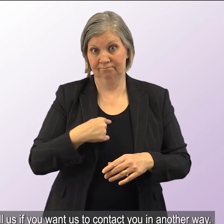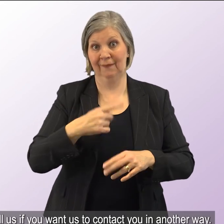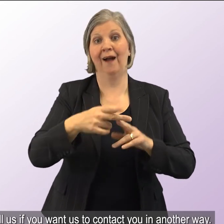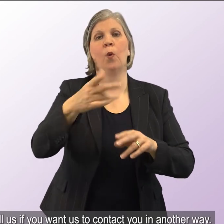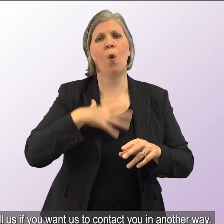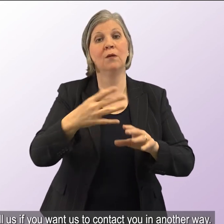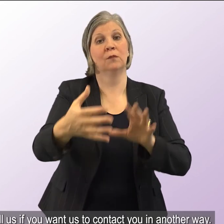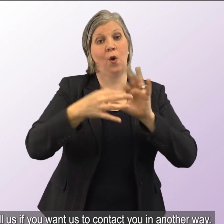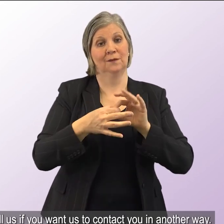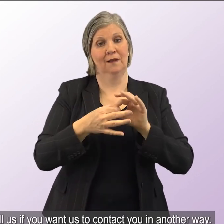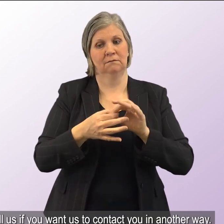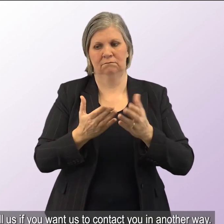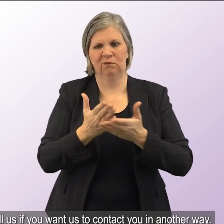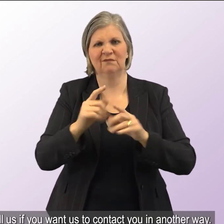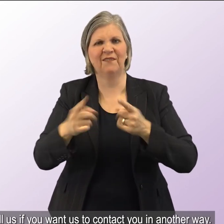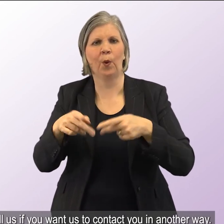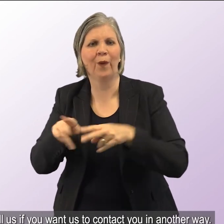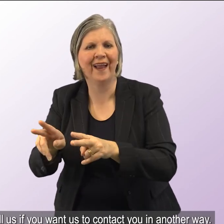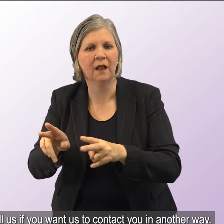Please tell us if you want us to contact you in another way.